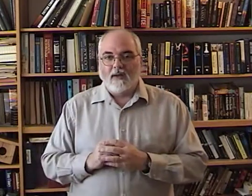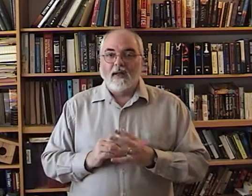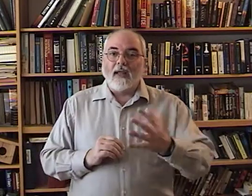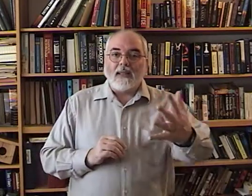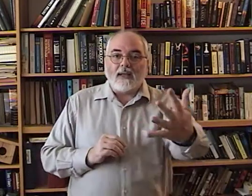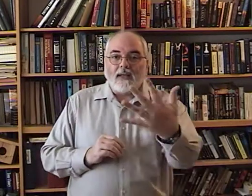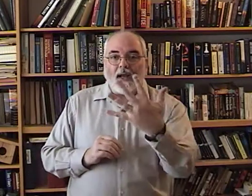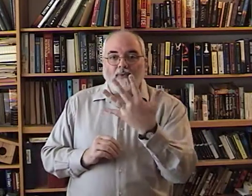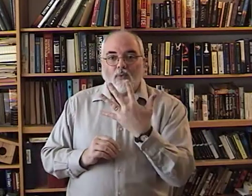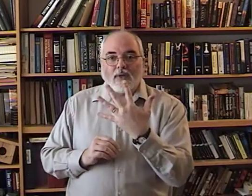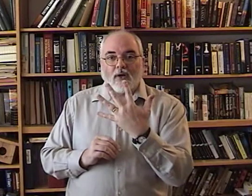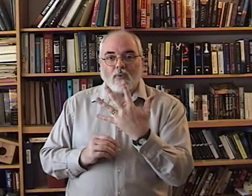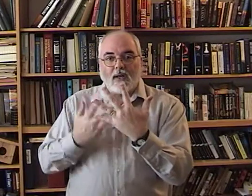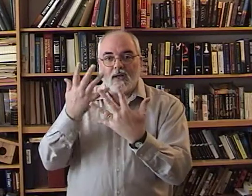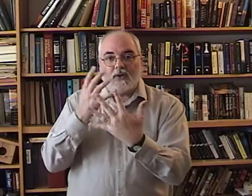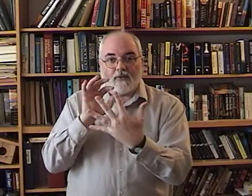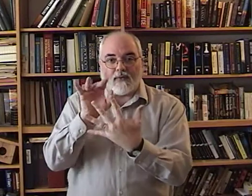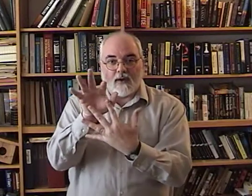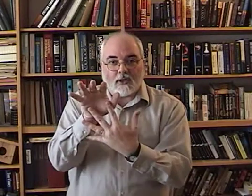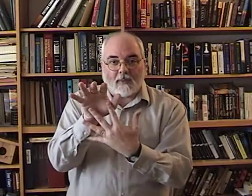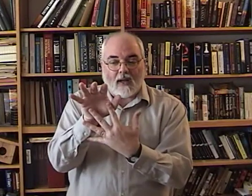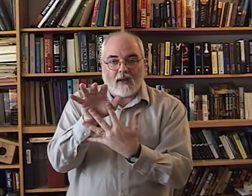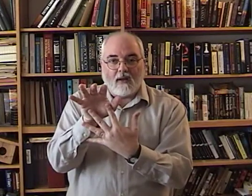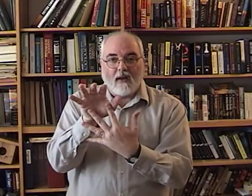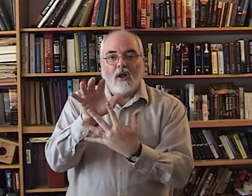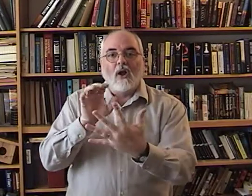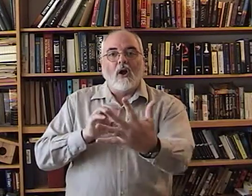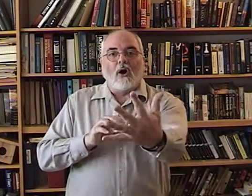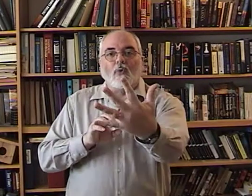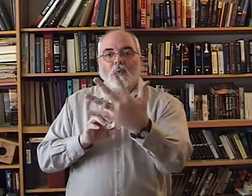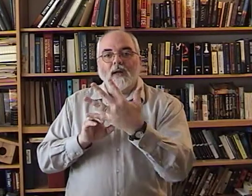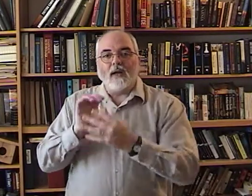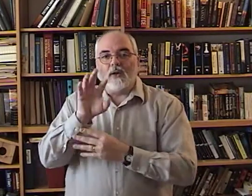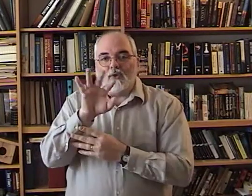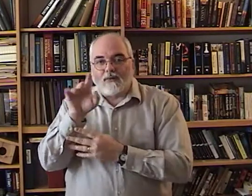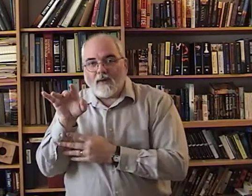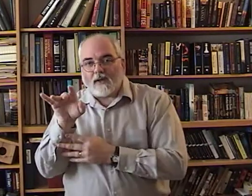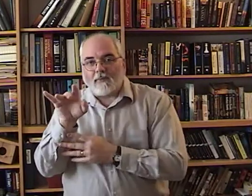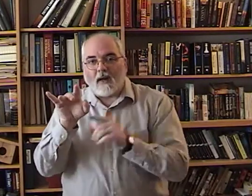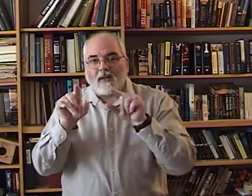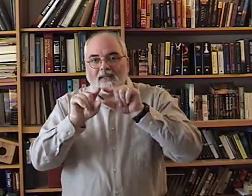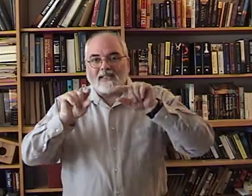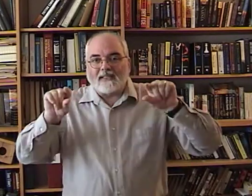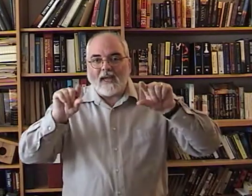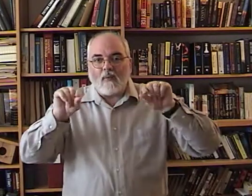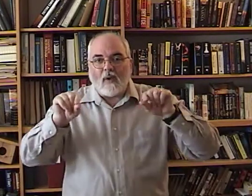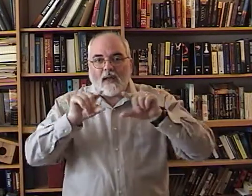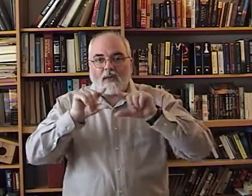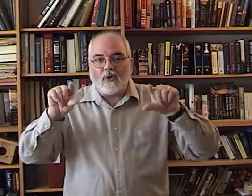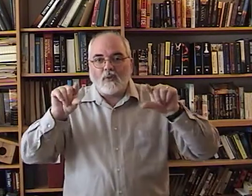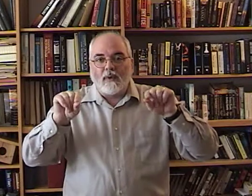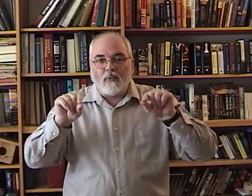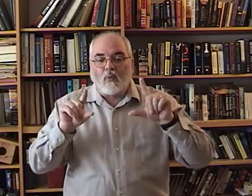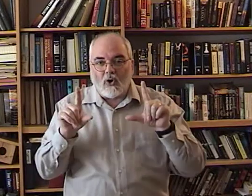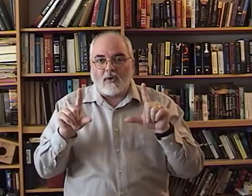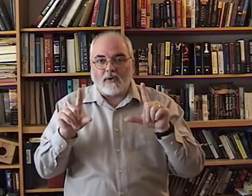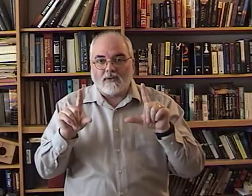And the deaf, when they're reading your fingerspelling, are reading your fingerspelling in the same way that you read words.